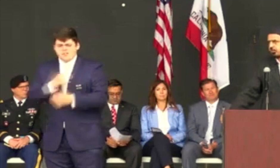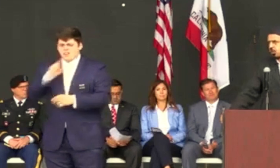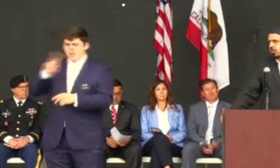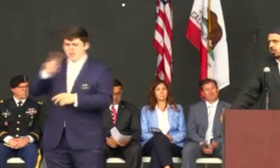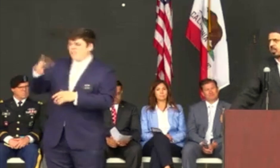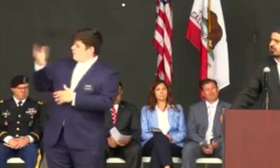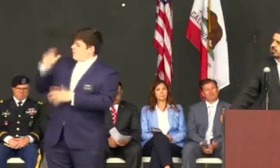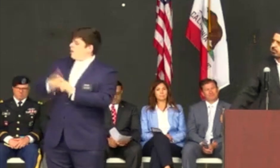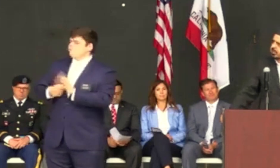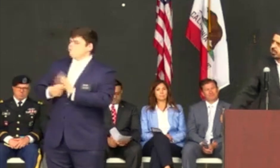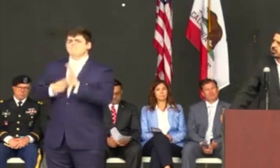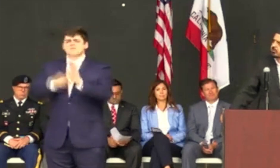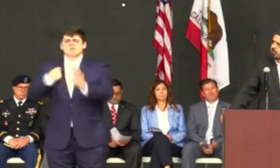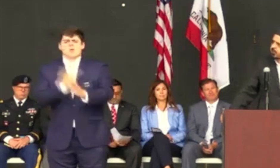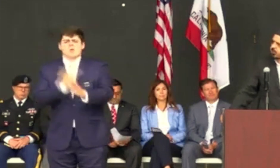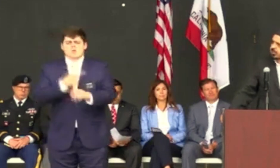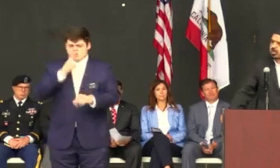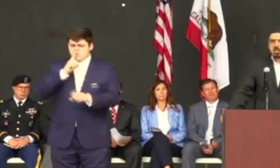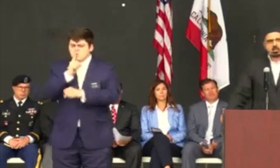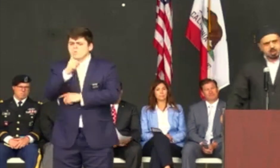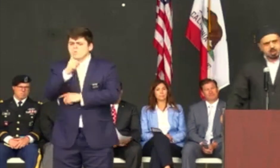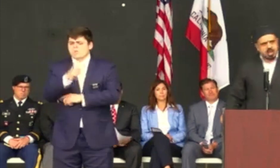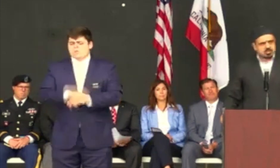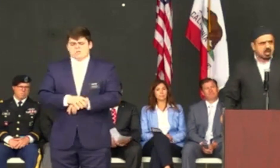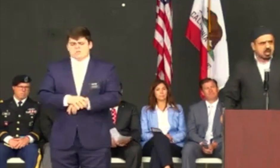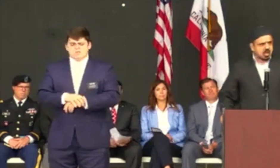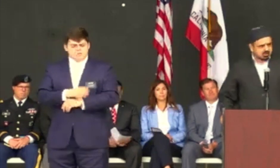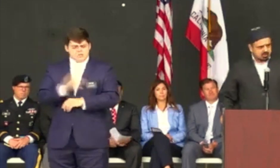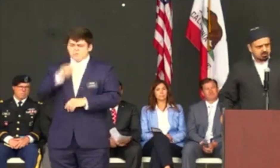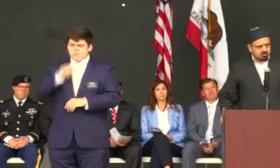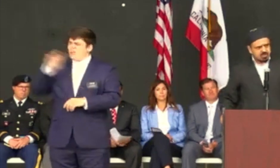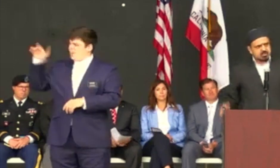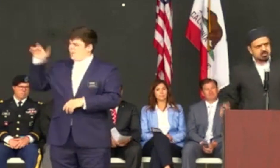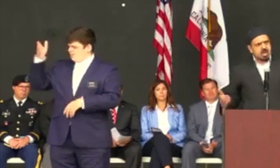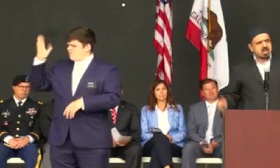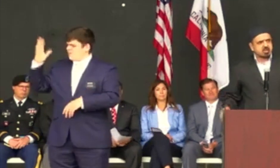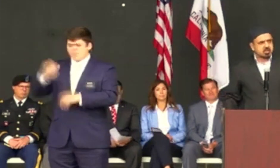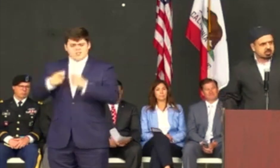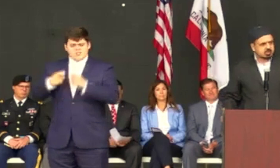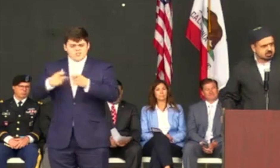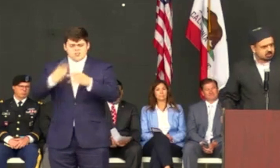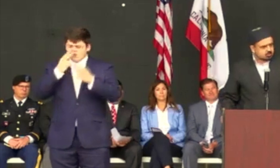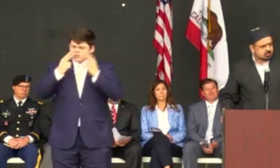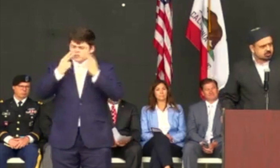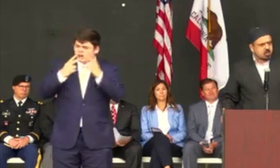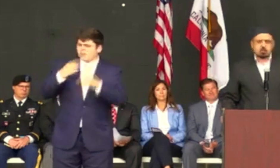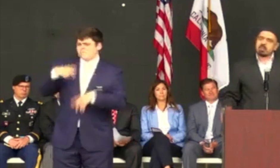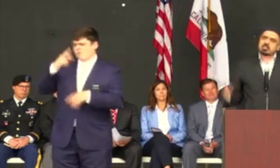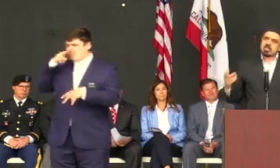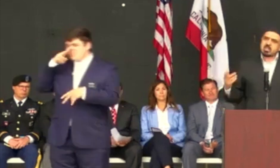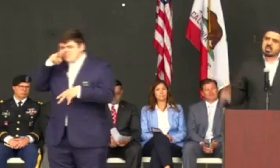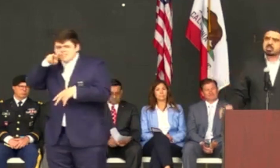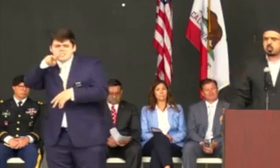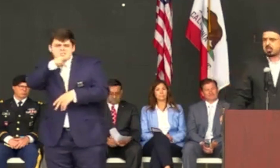and give us the ability to follow it. And we ask God to give us eyes that we can see the truth, to give us ears that we listen.